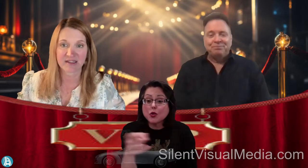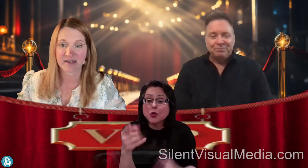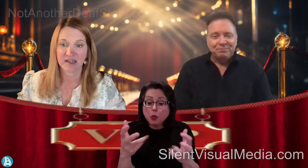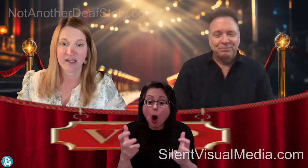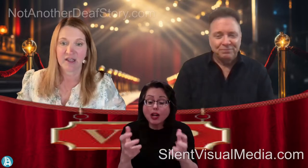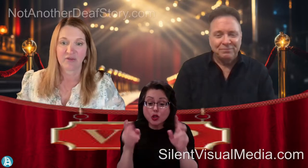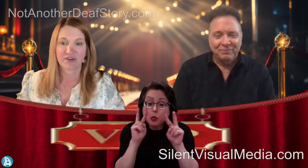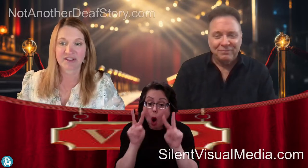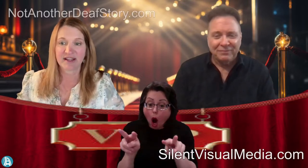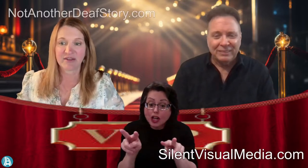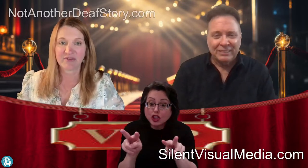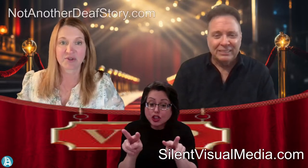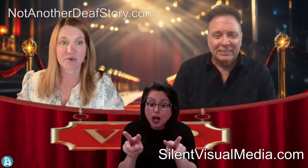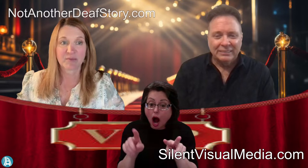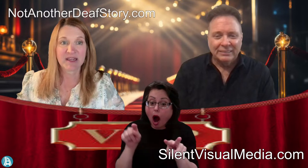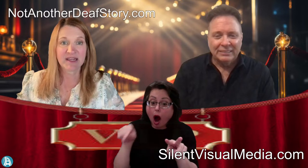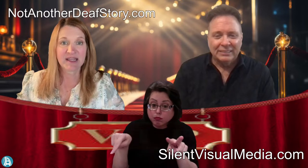for Silent Visual Media.